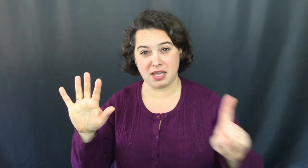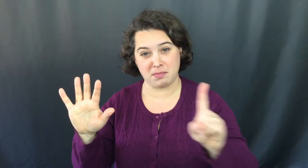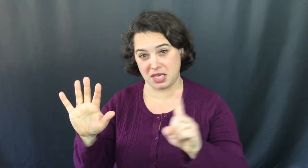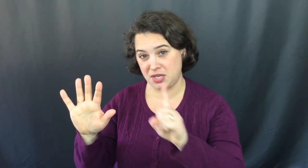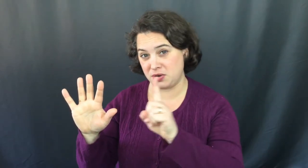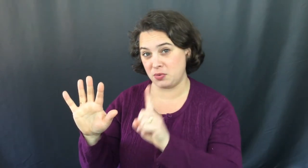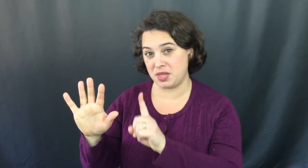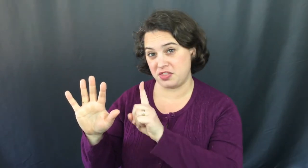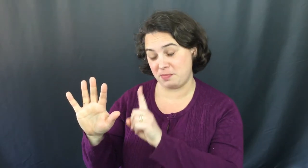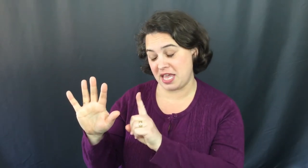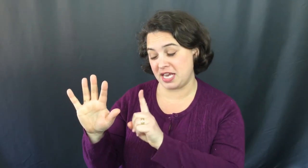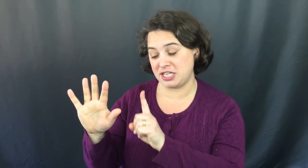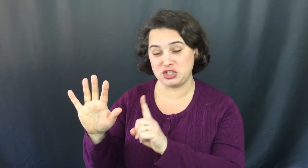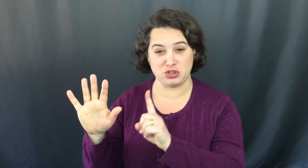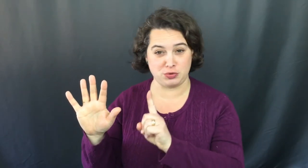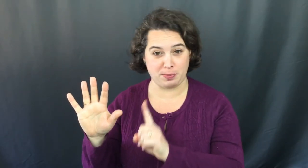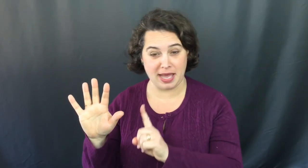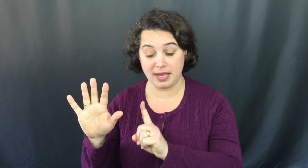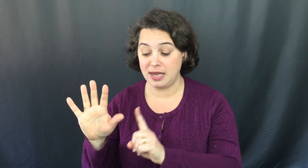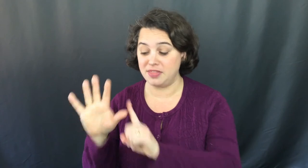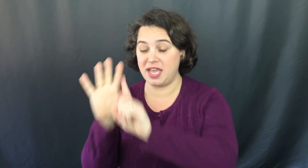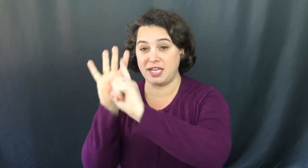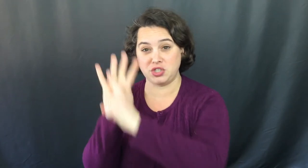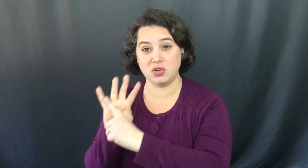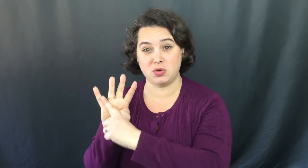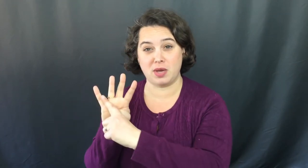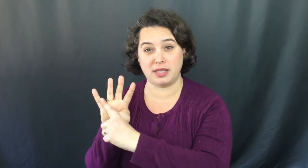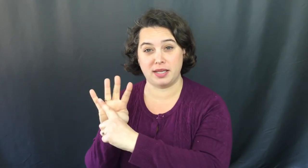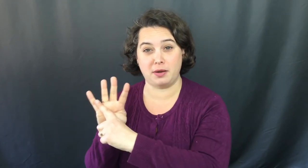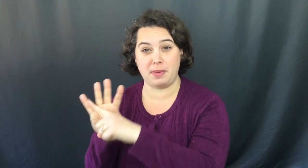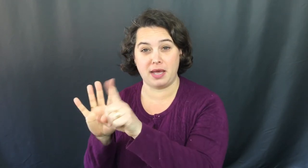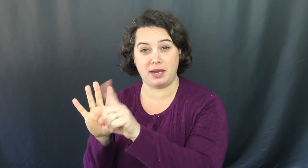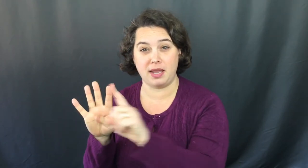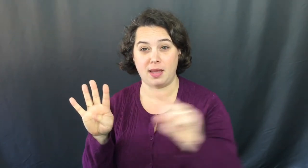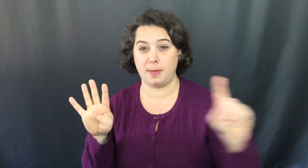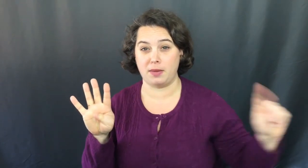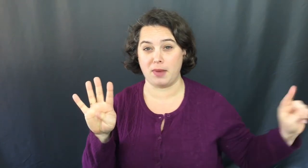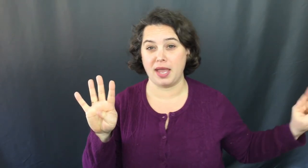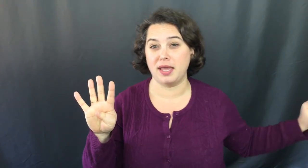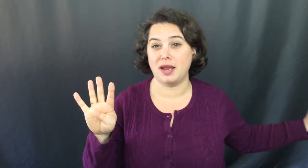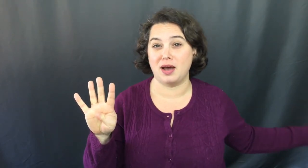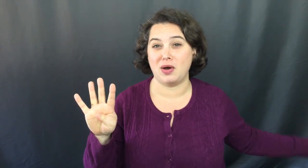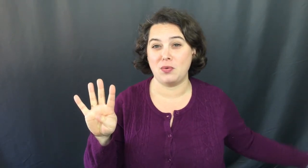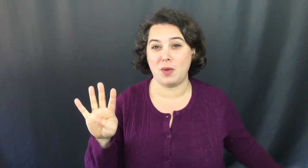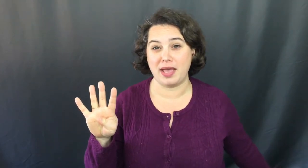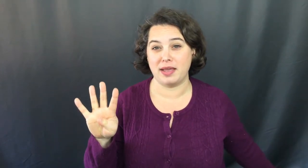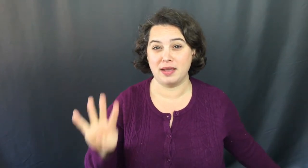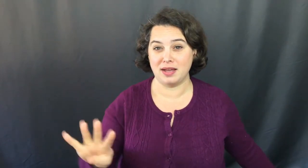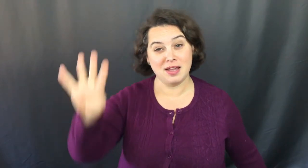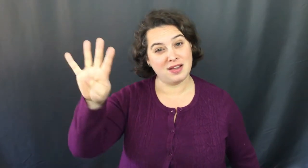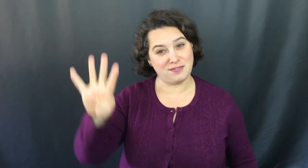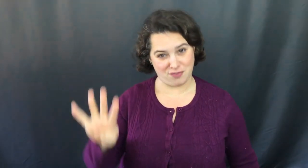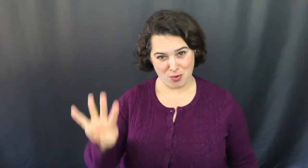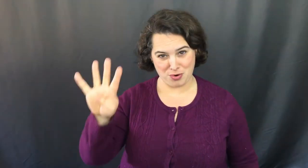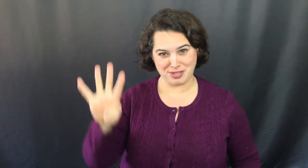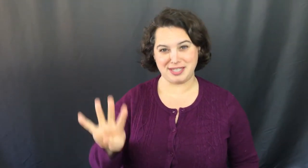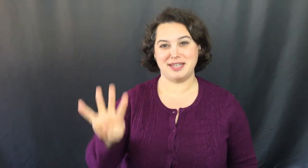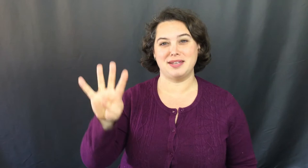a kiddo with a penny to pay, they took one little bunny and they ran away. Four little